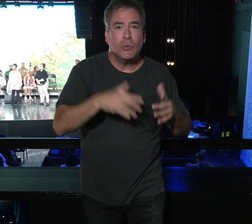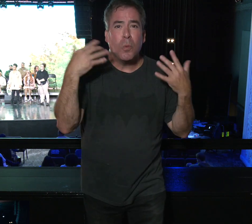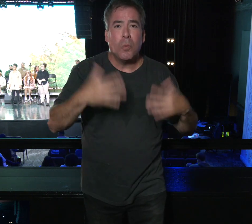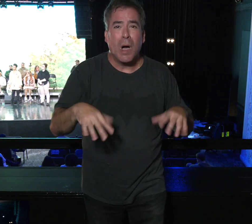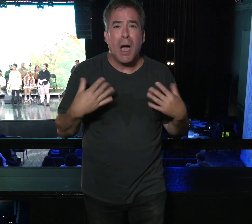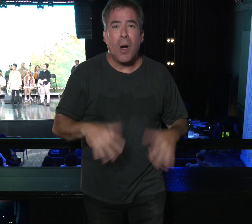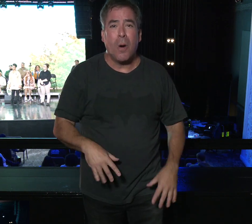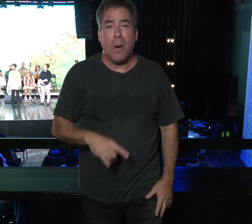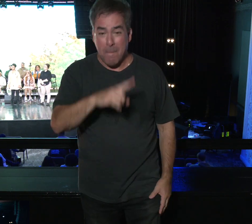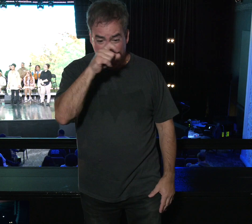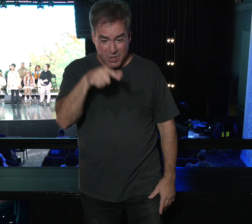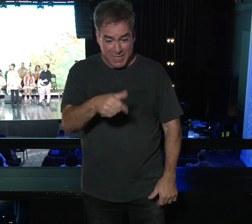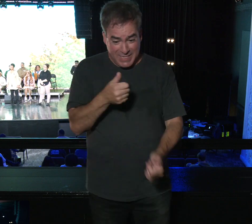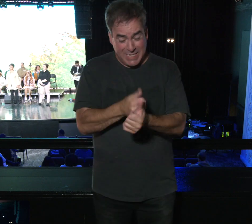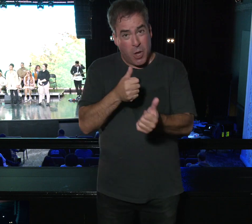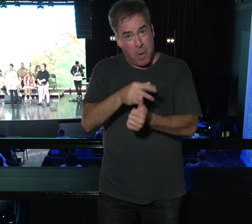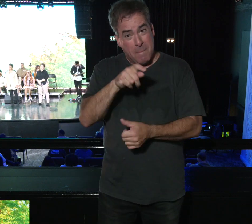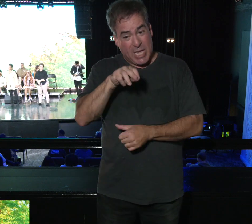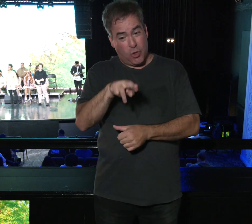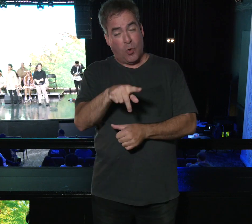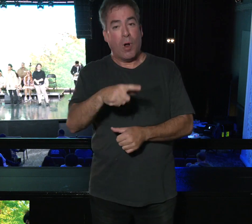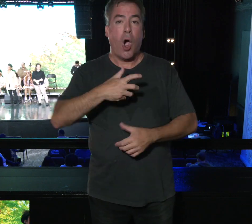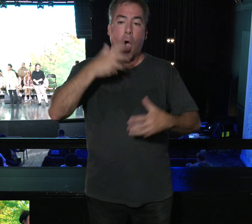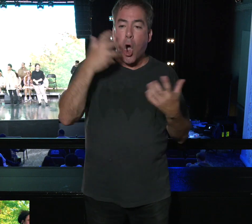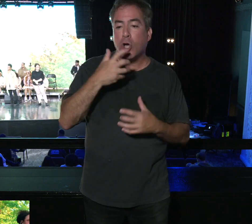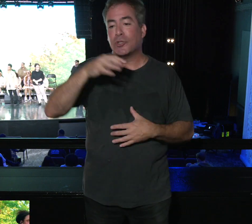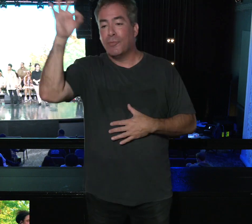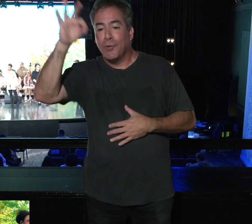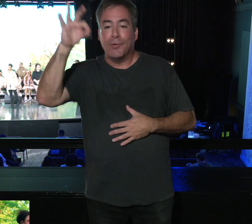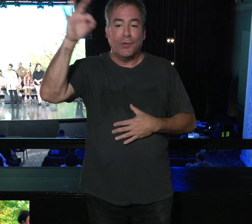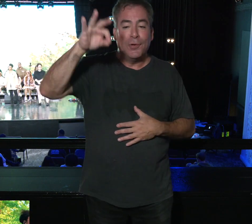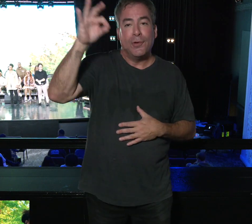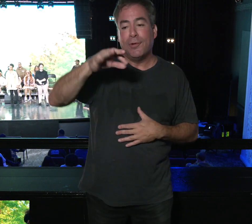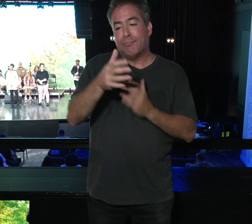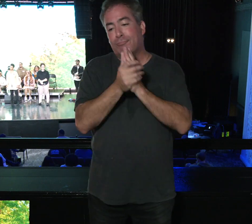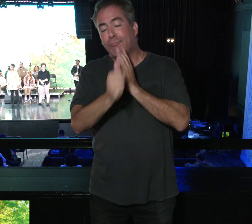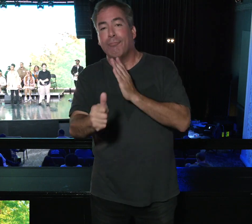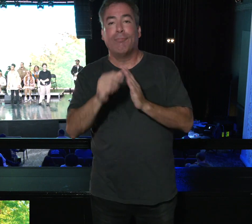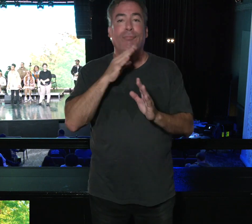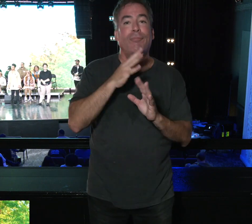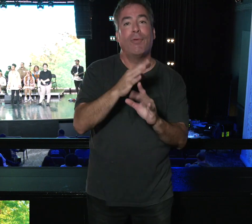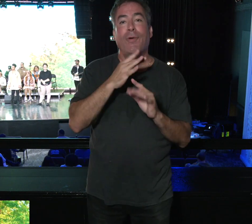Not because he had an awesome sermon with three points and a cool title.